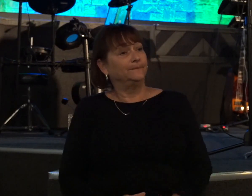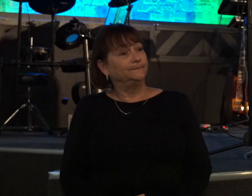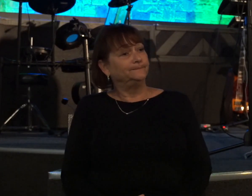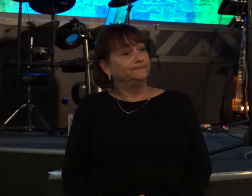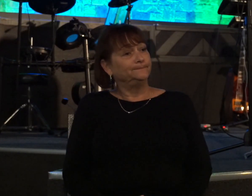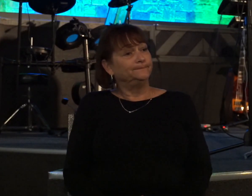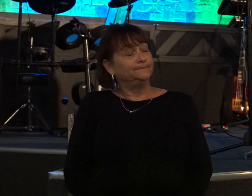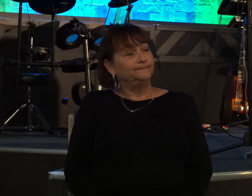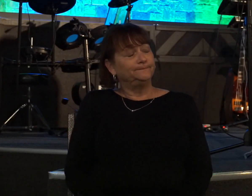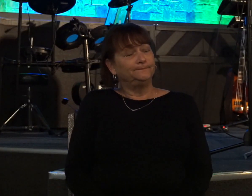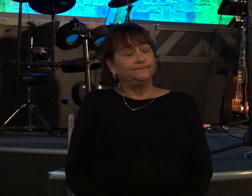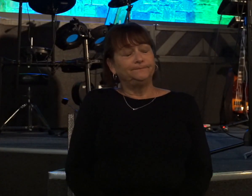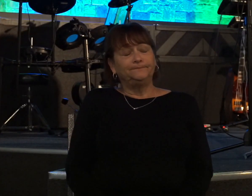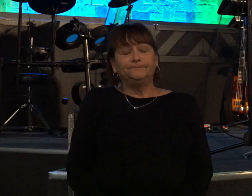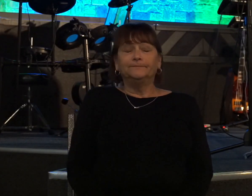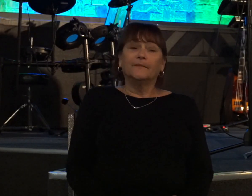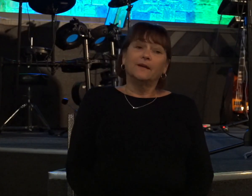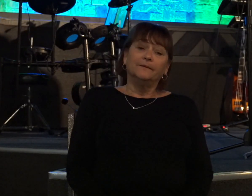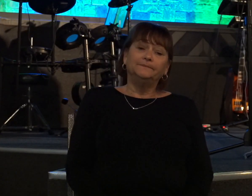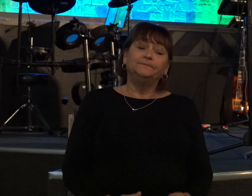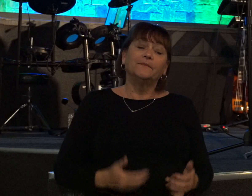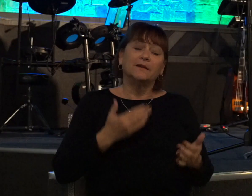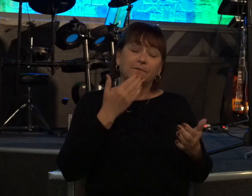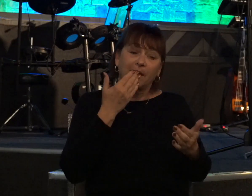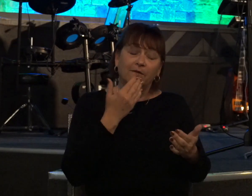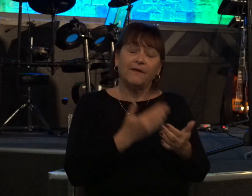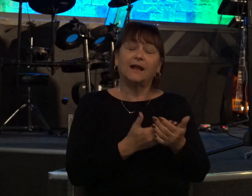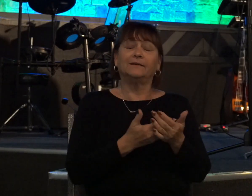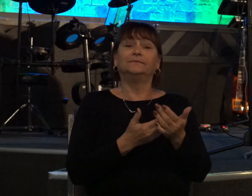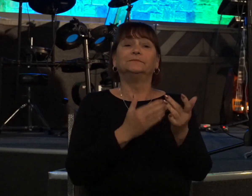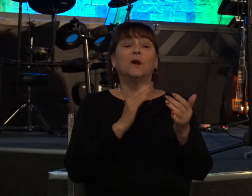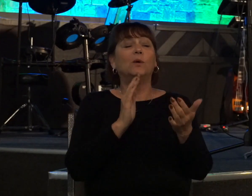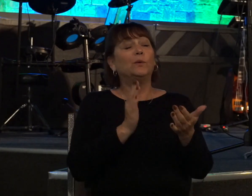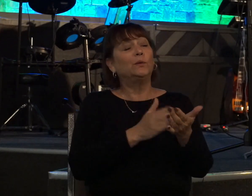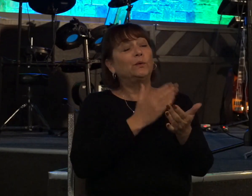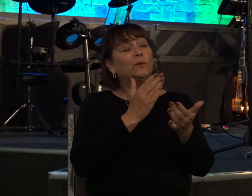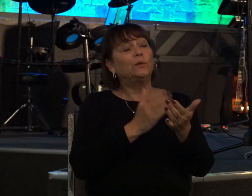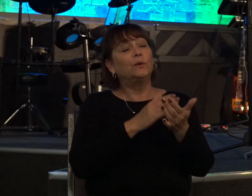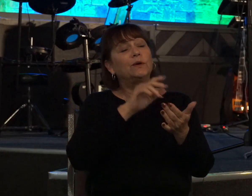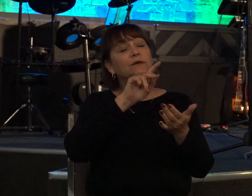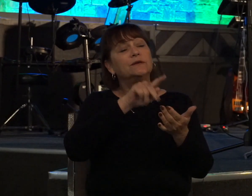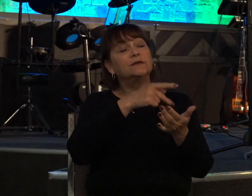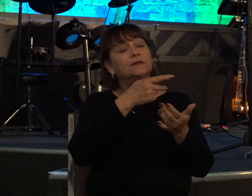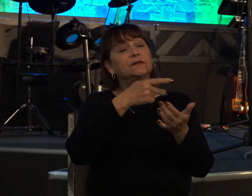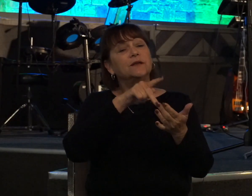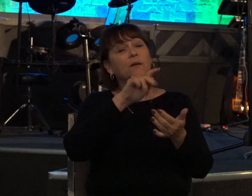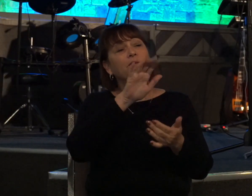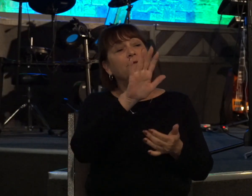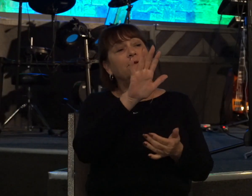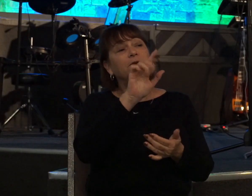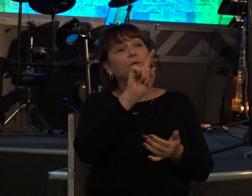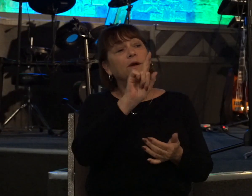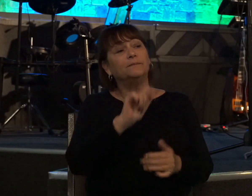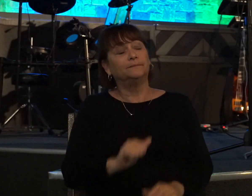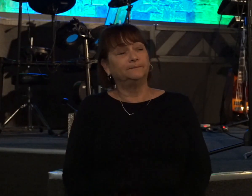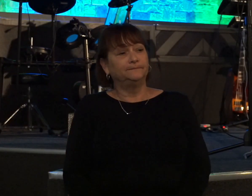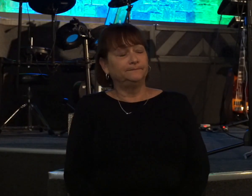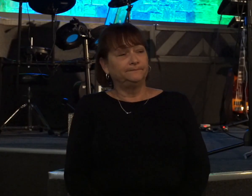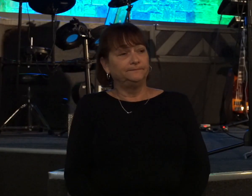as a matter of fact let's all turn to psalm 51 everyone turn